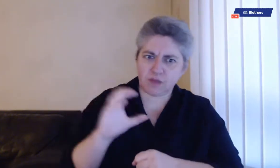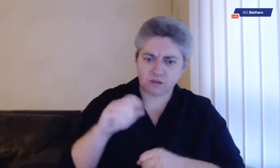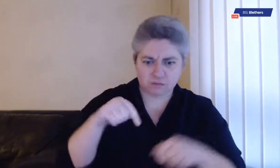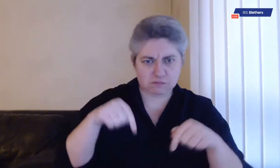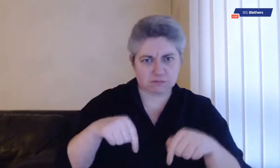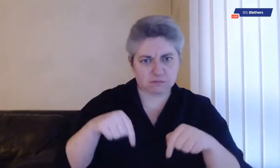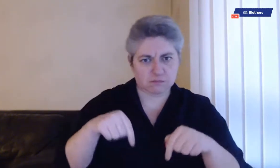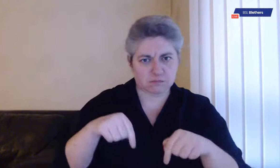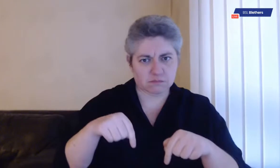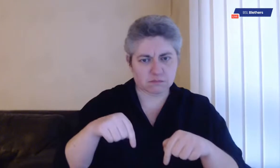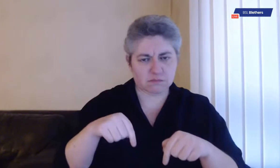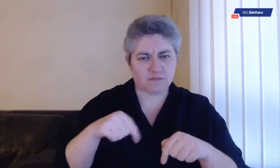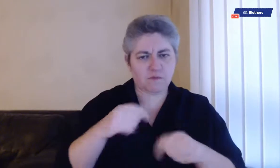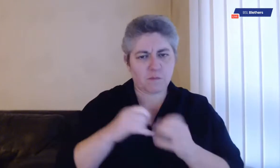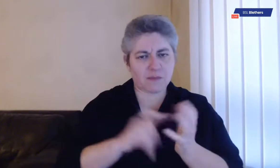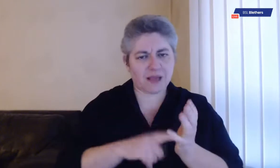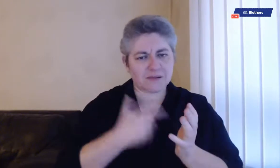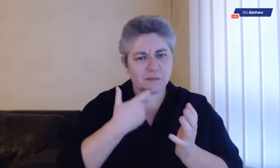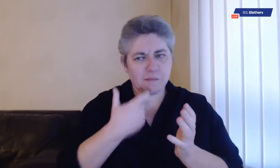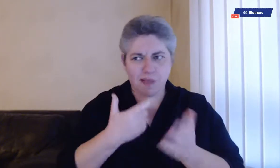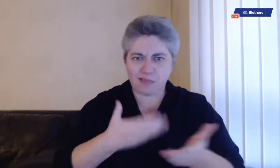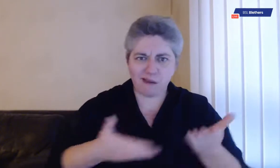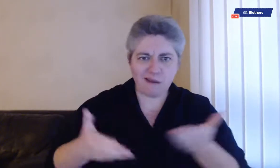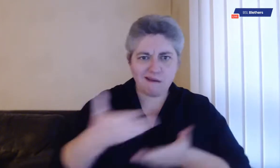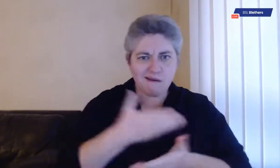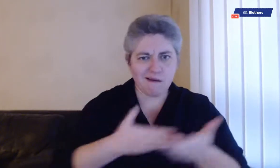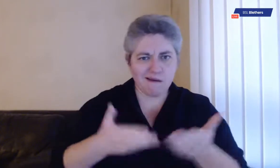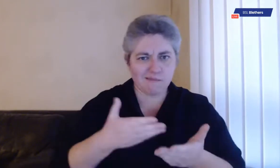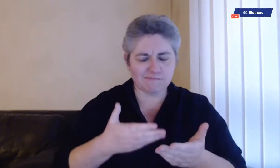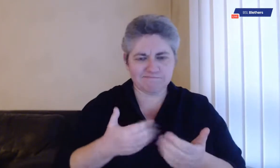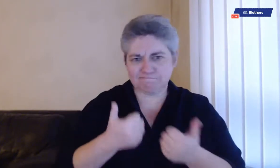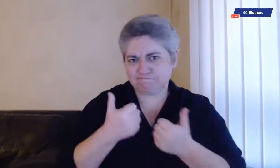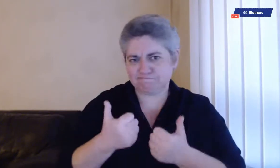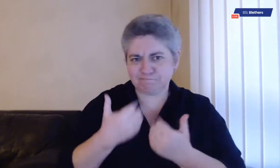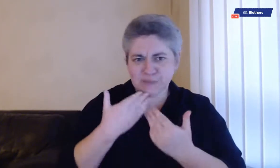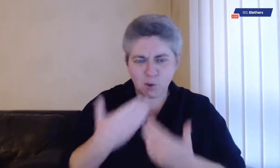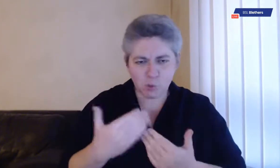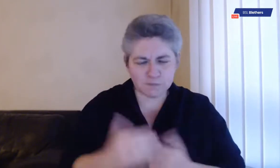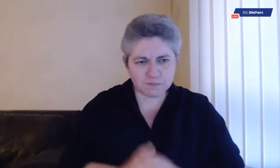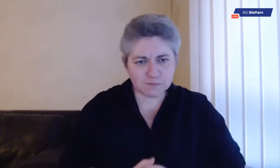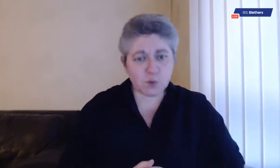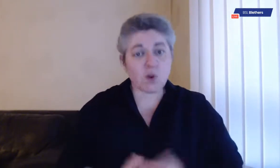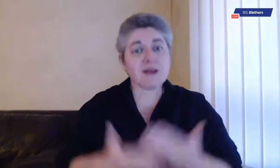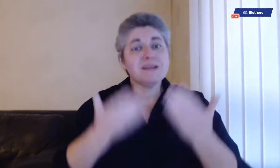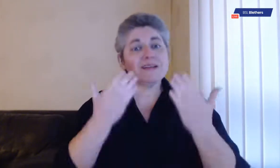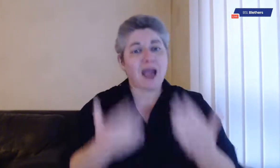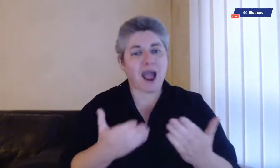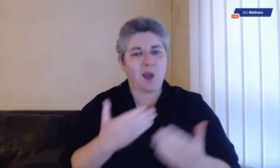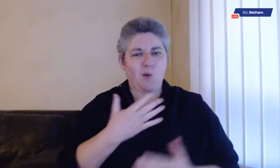to give my thanks to the Scottish Government for funding BSL Bledders. Many thanks to them.